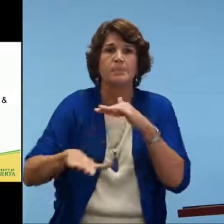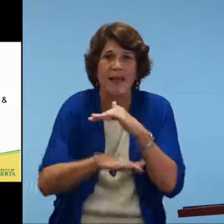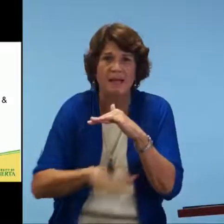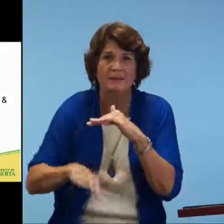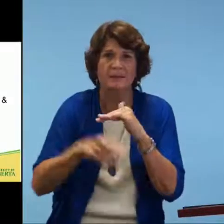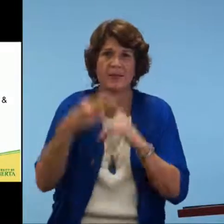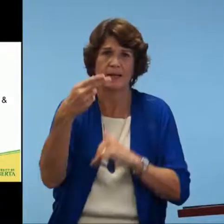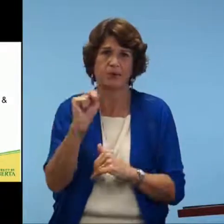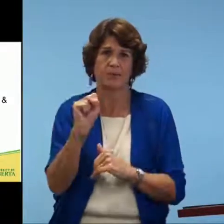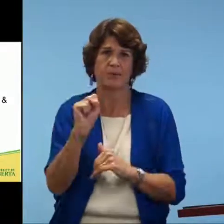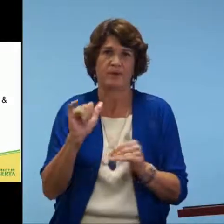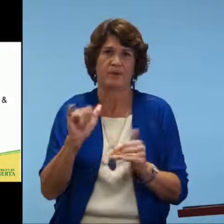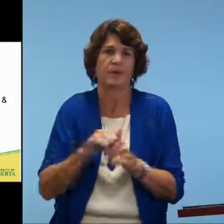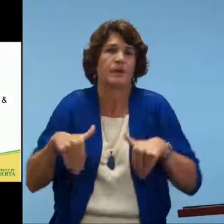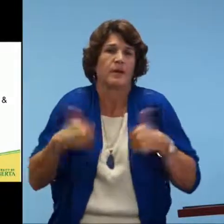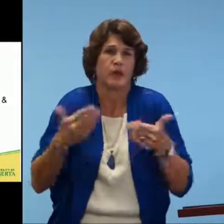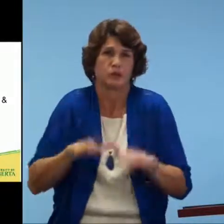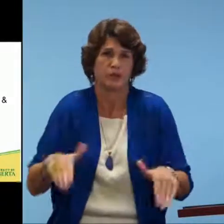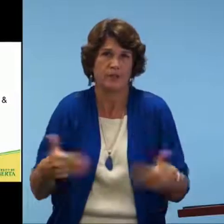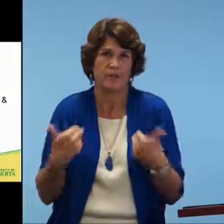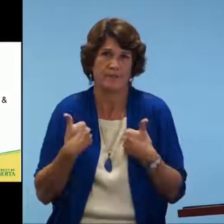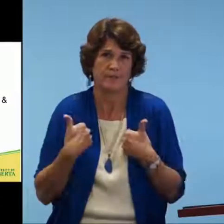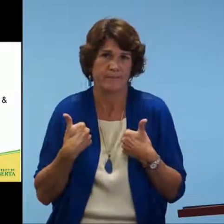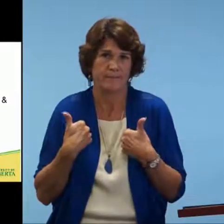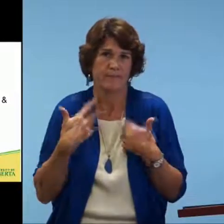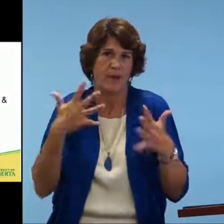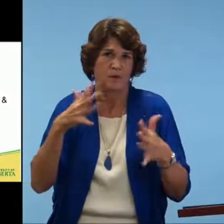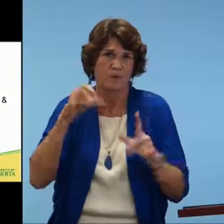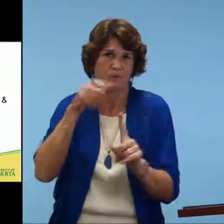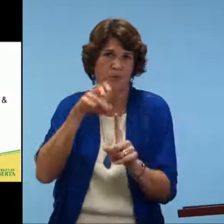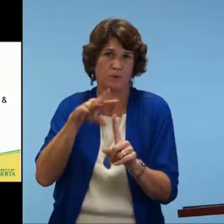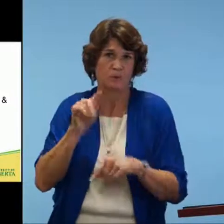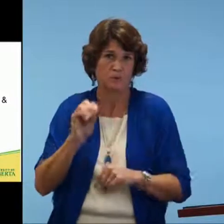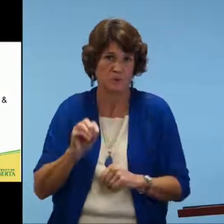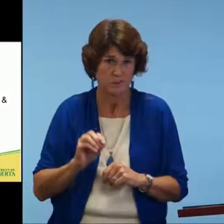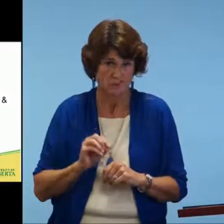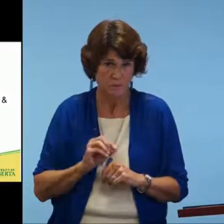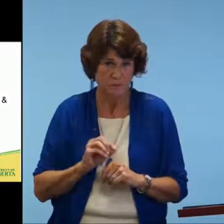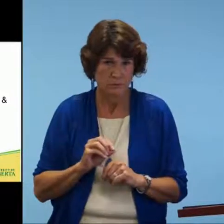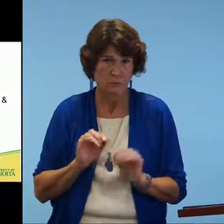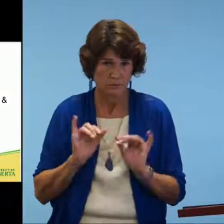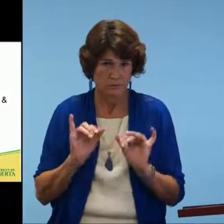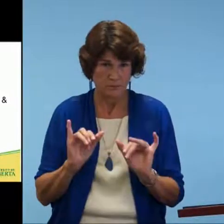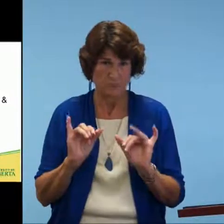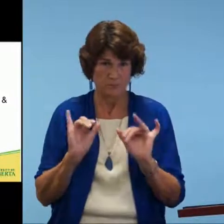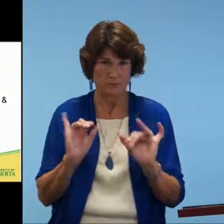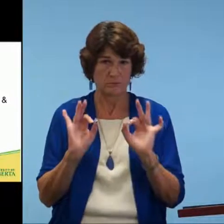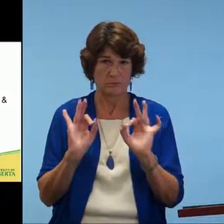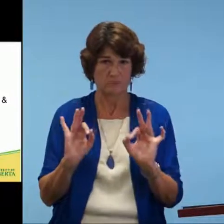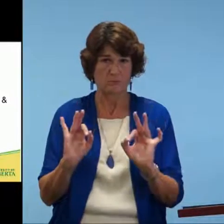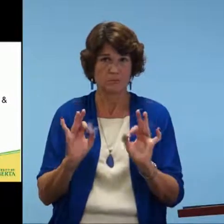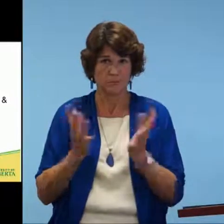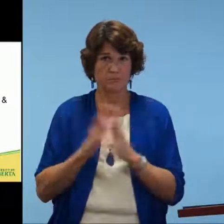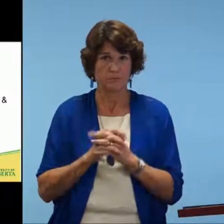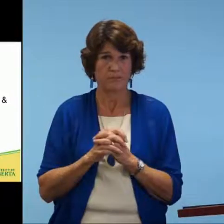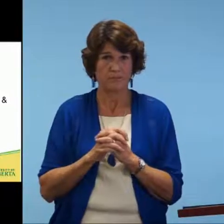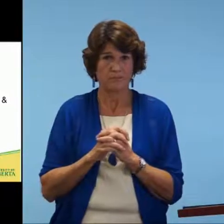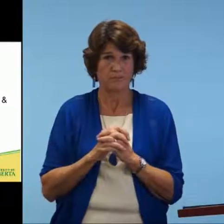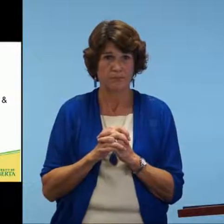they will identify the basic handshapes that young children have. So that's already out there? Is that the one you're talking about? and is it an app,